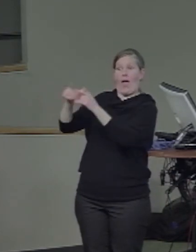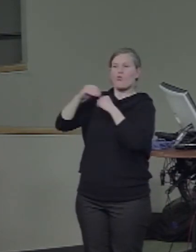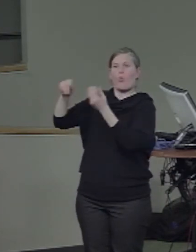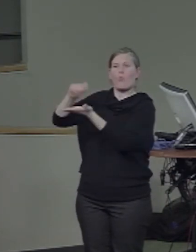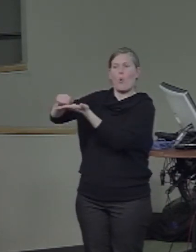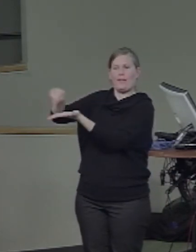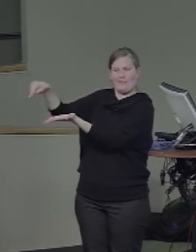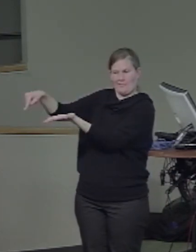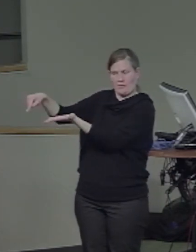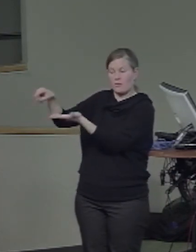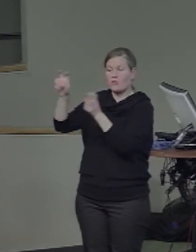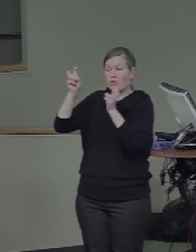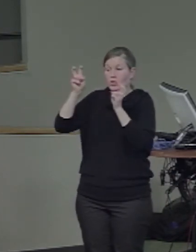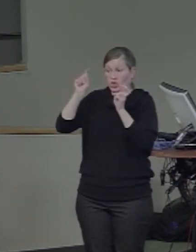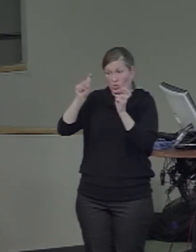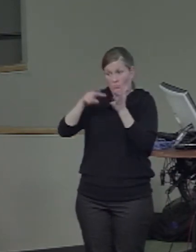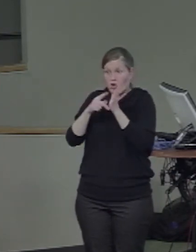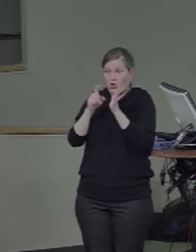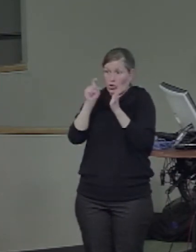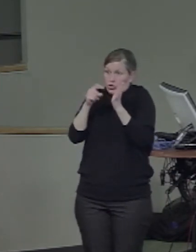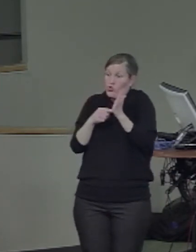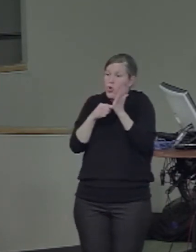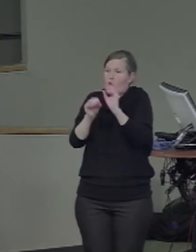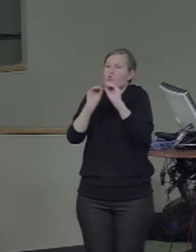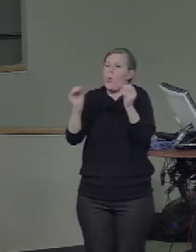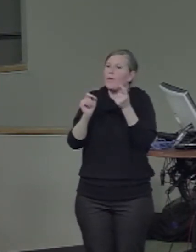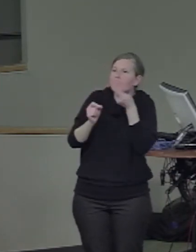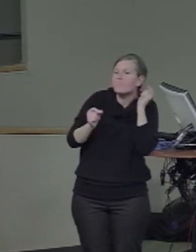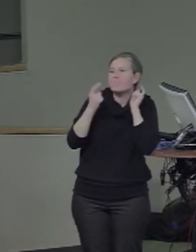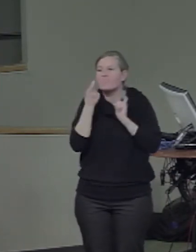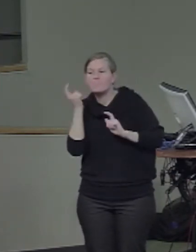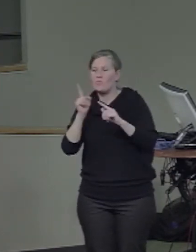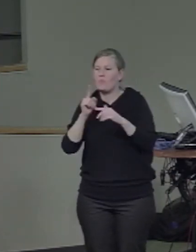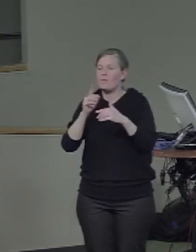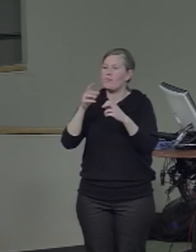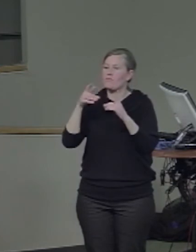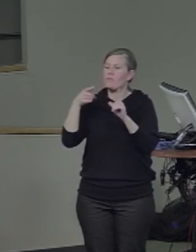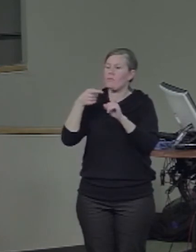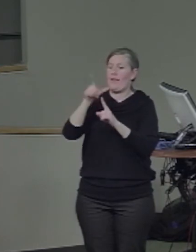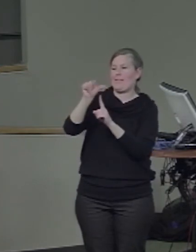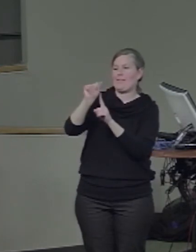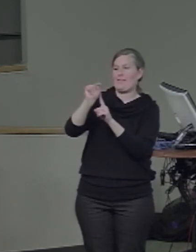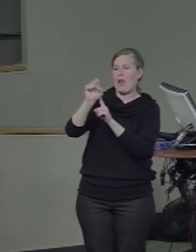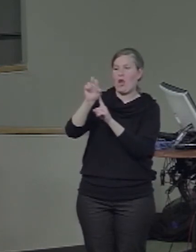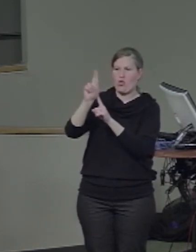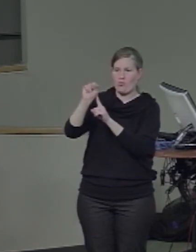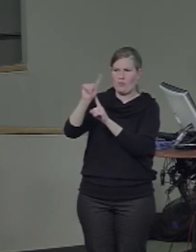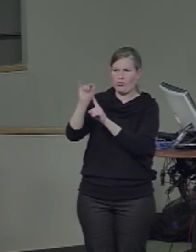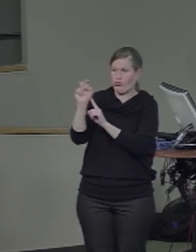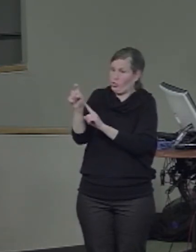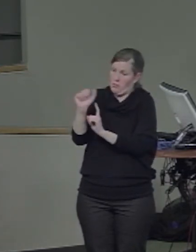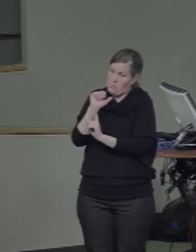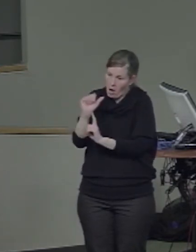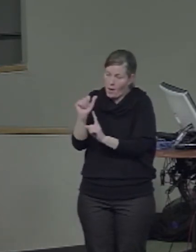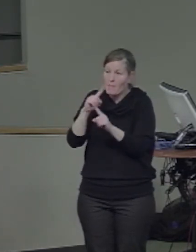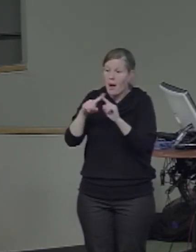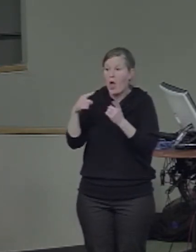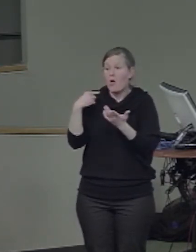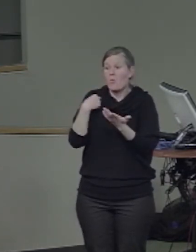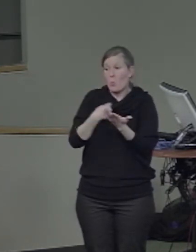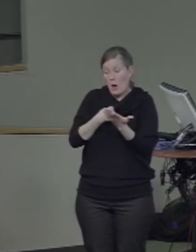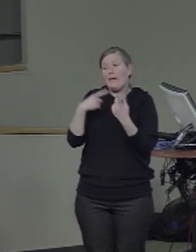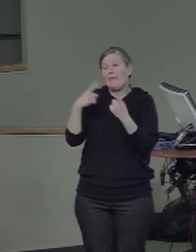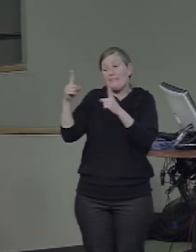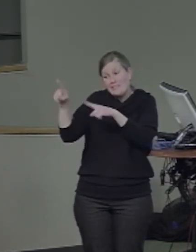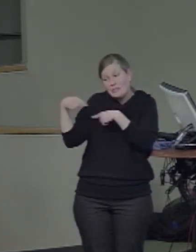lateralization for faces or certainly a reduced lateralization. So we've been trying to test this in